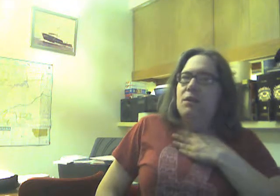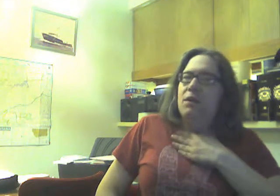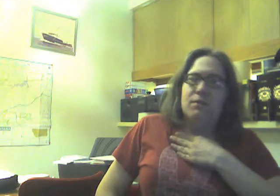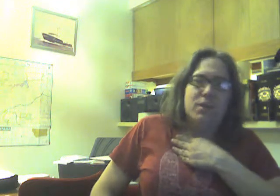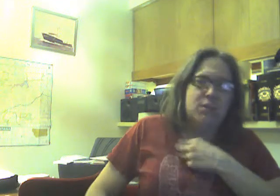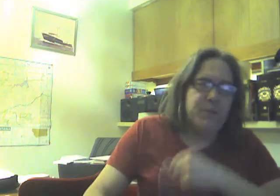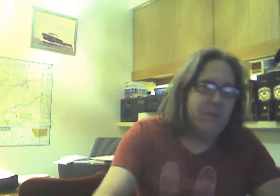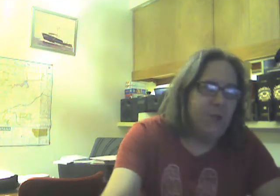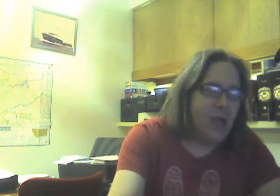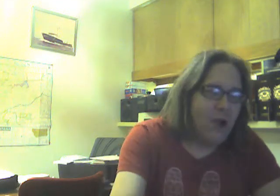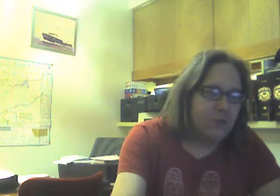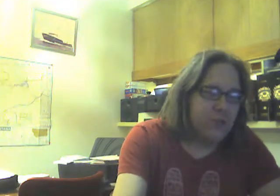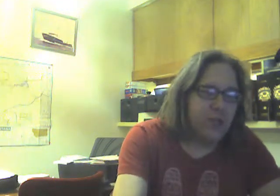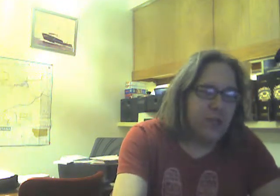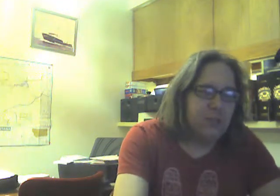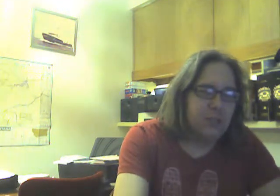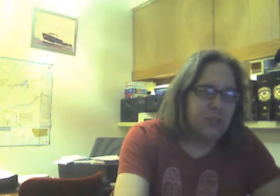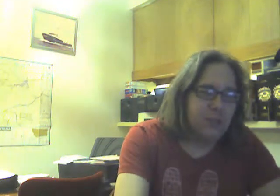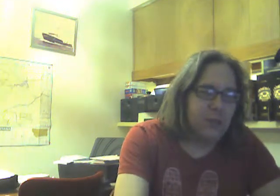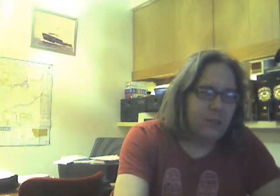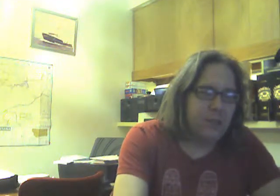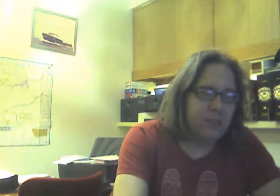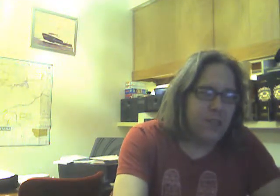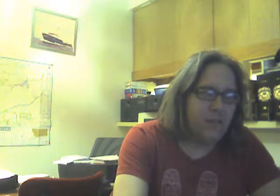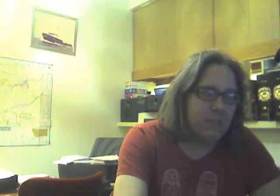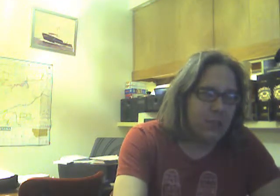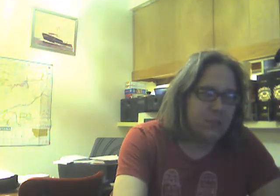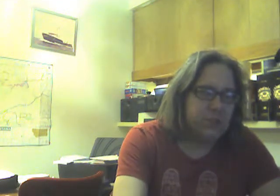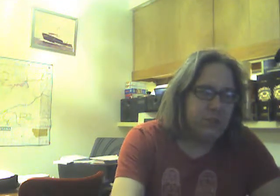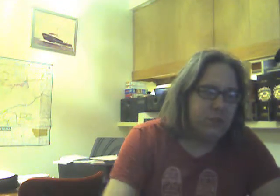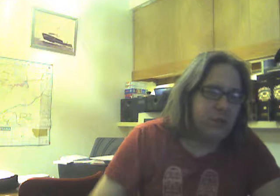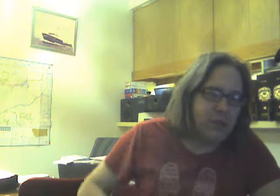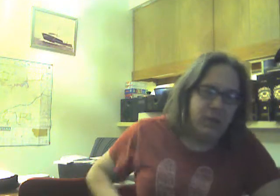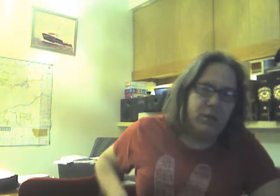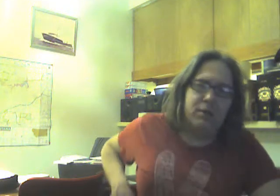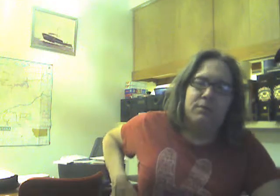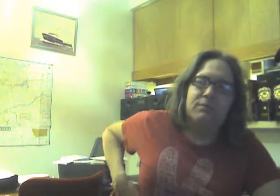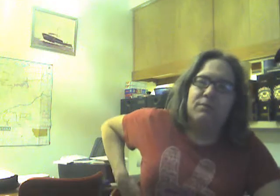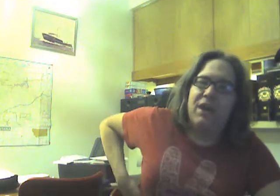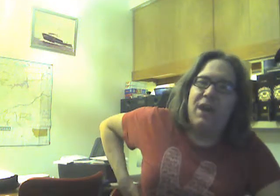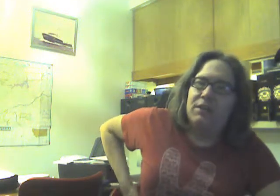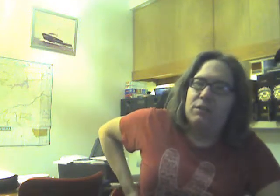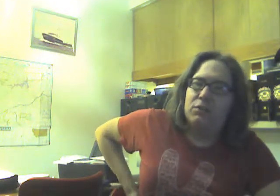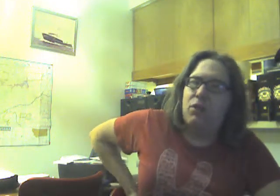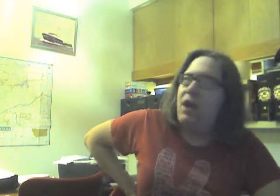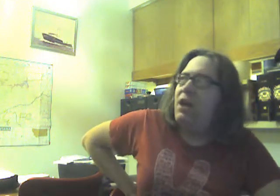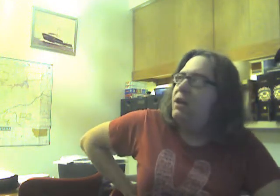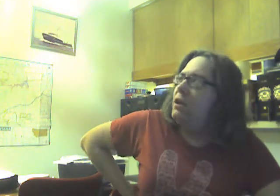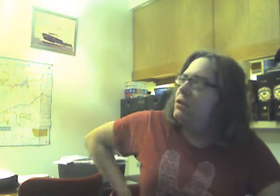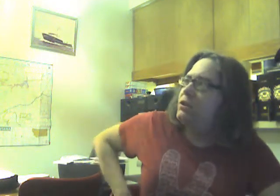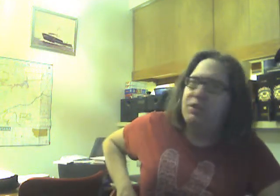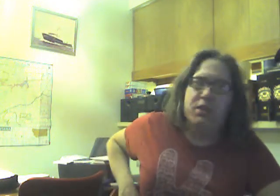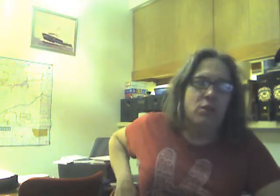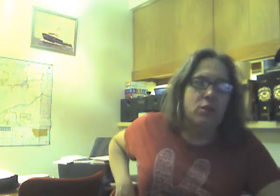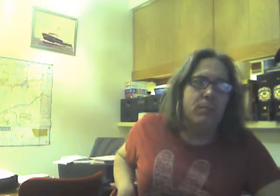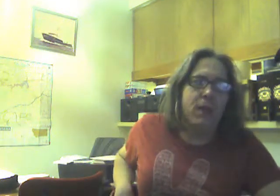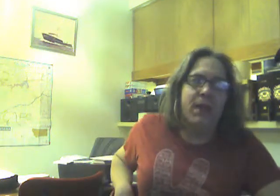there's people out there, I'm going to say it first, that trying to steal my